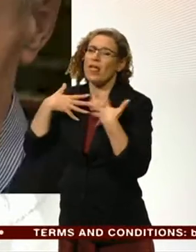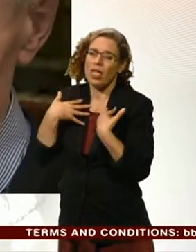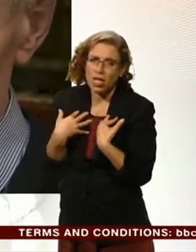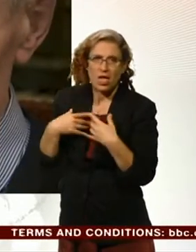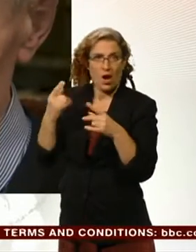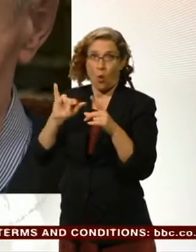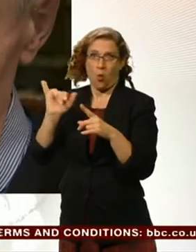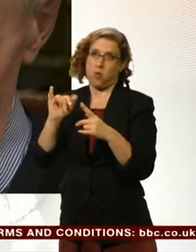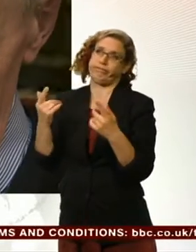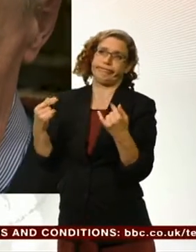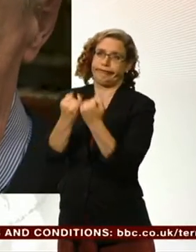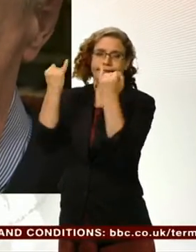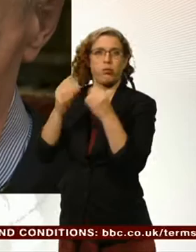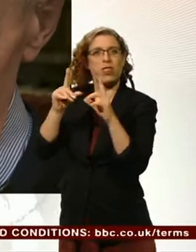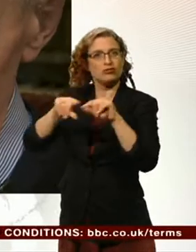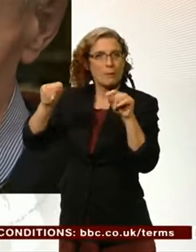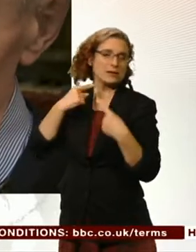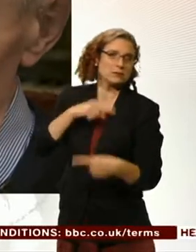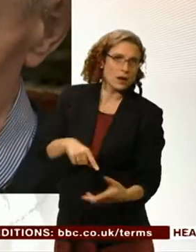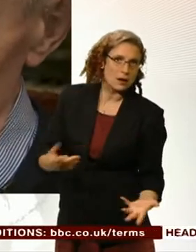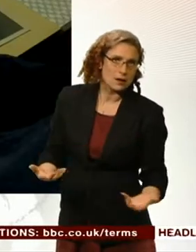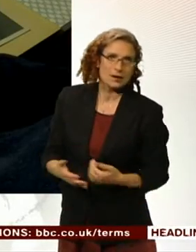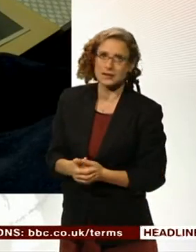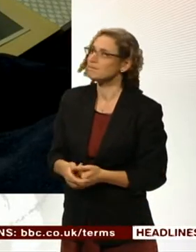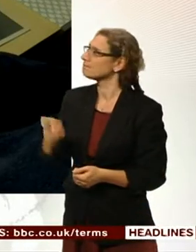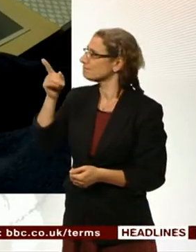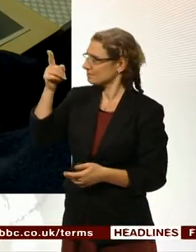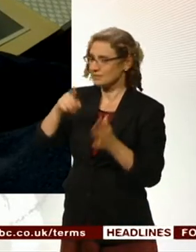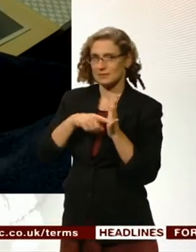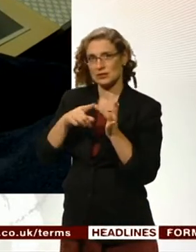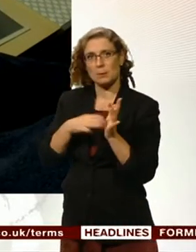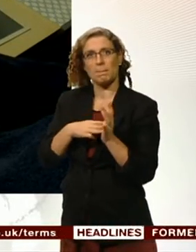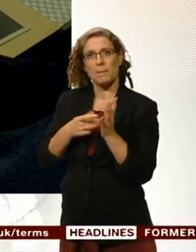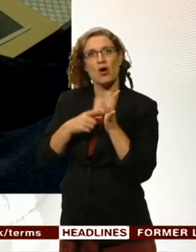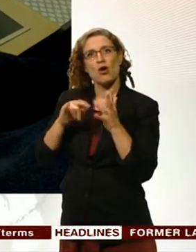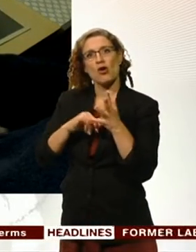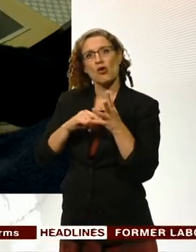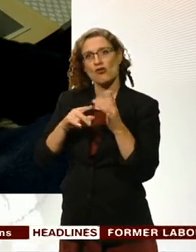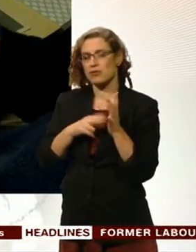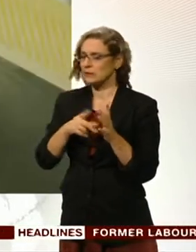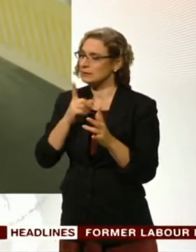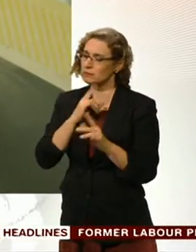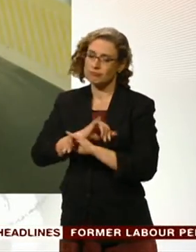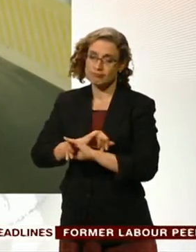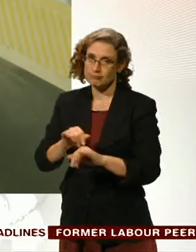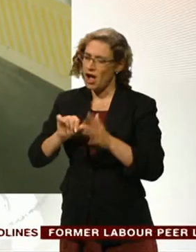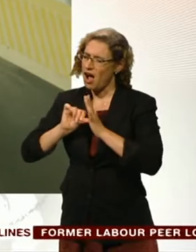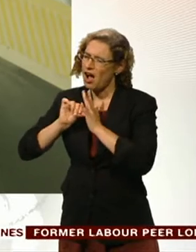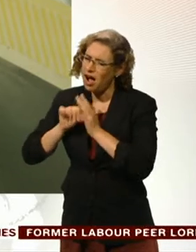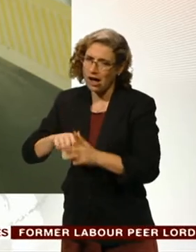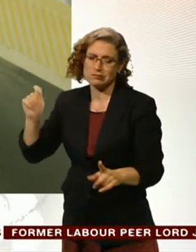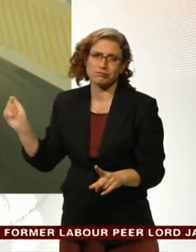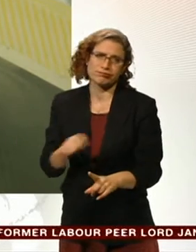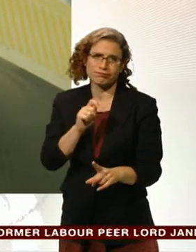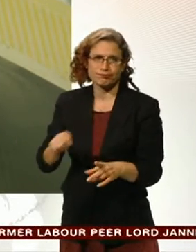in 1942, 97-year-old Jim Crossan's war was one of hard labour. He spent more than three years in Thailand, building